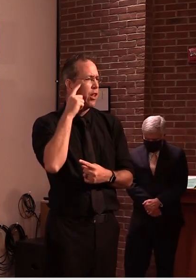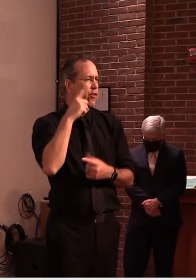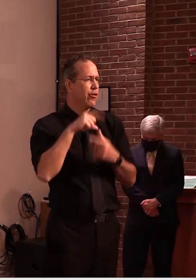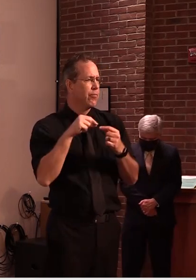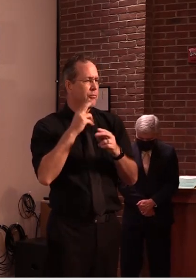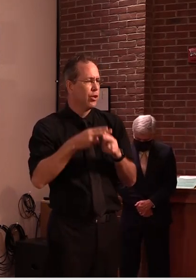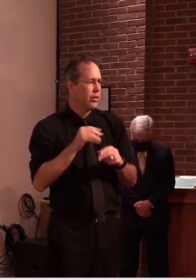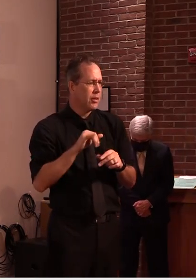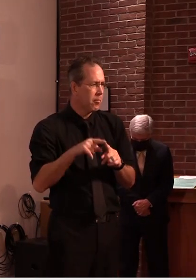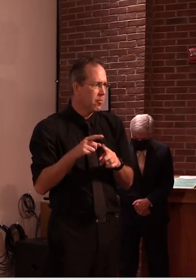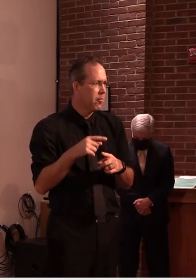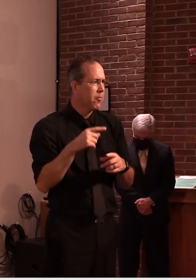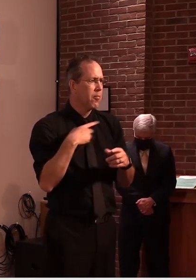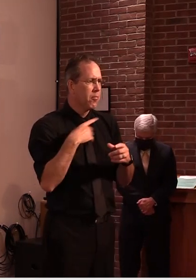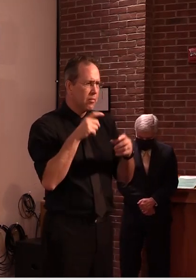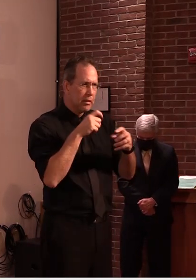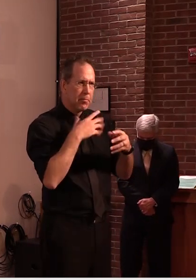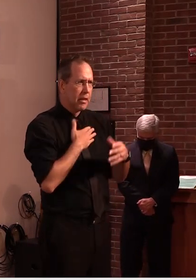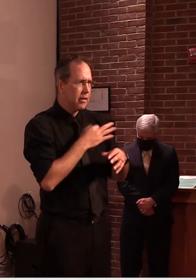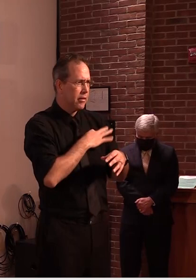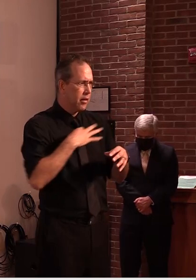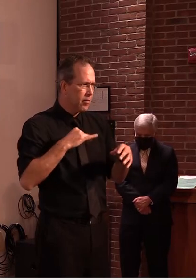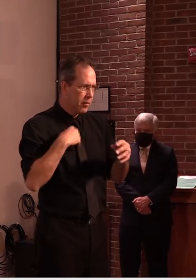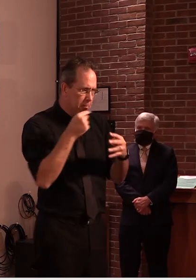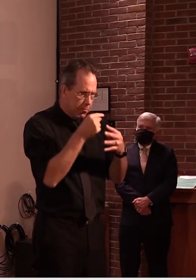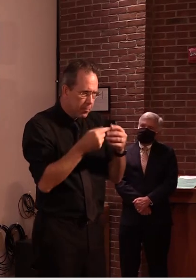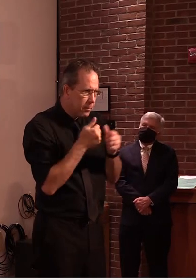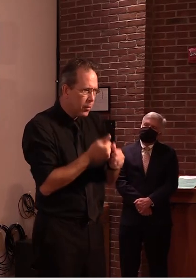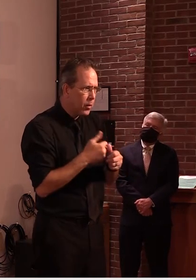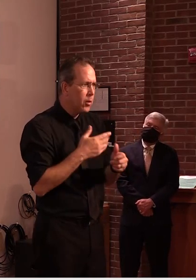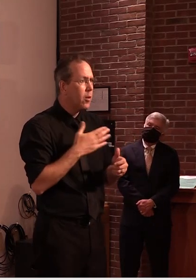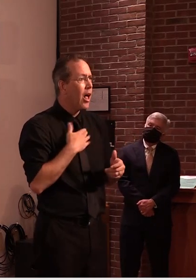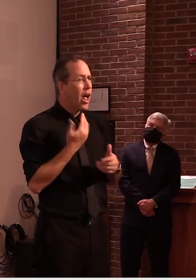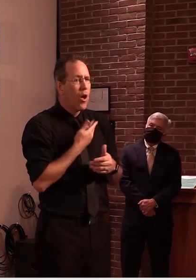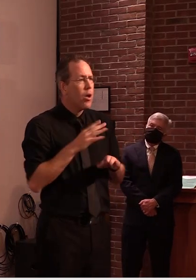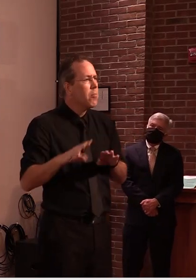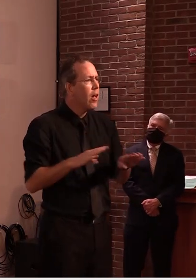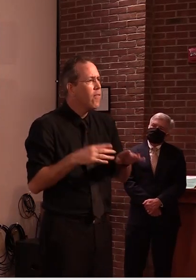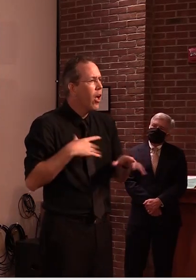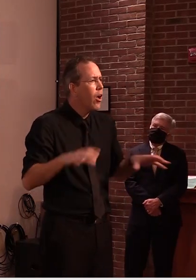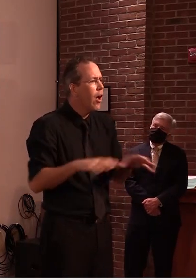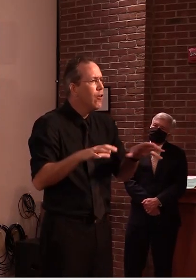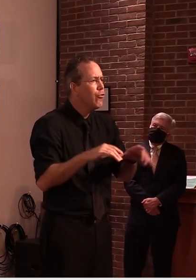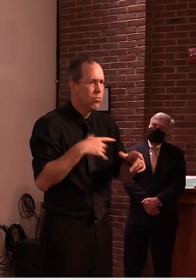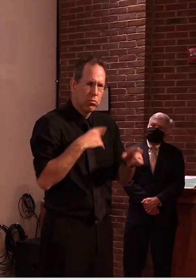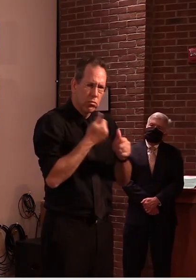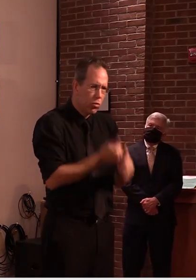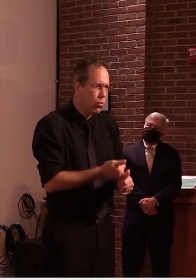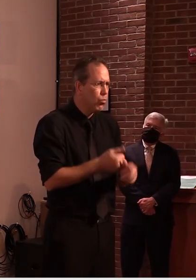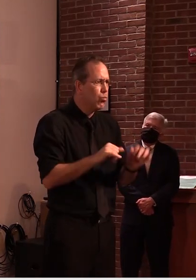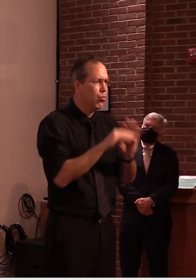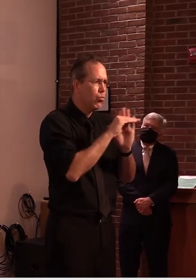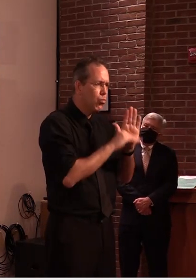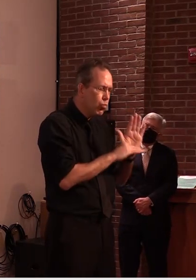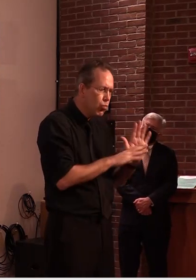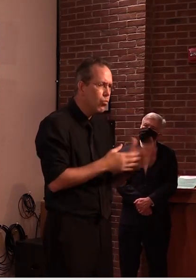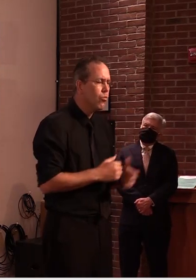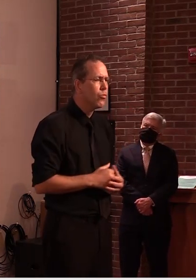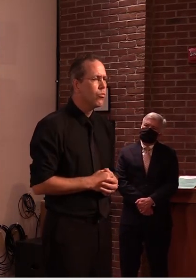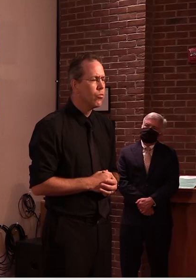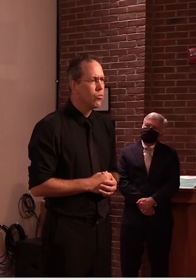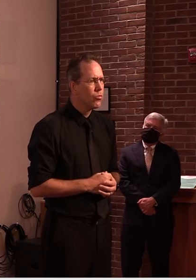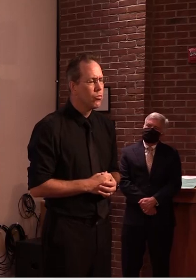standards that we set in terms of uh behavior patterns etc and uh do a self